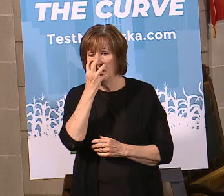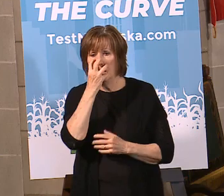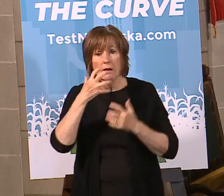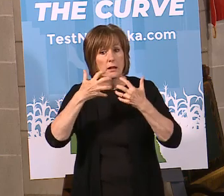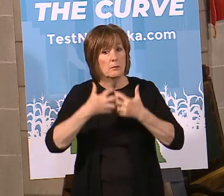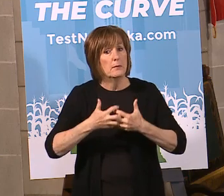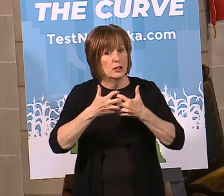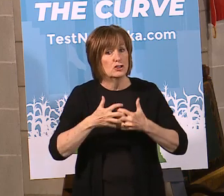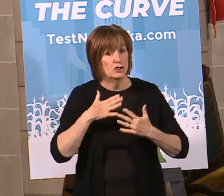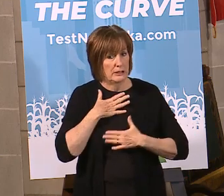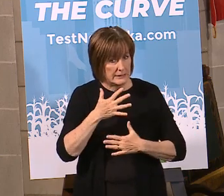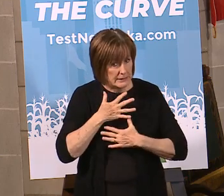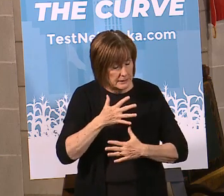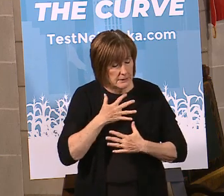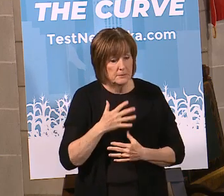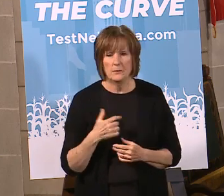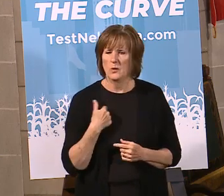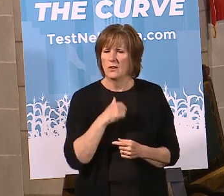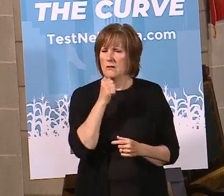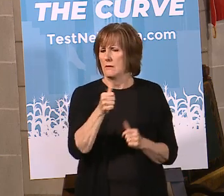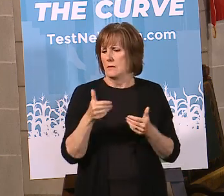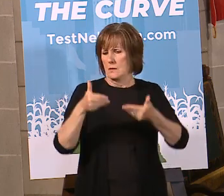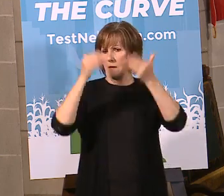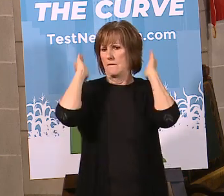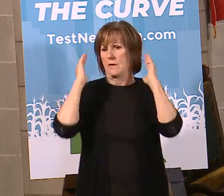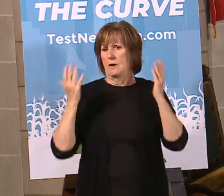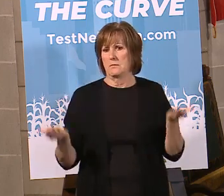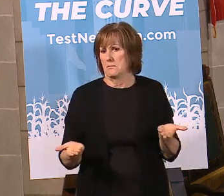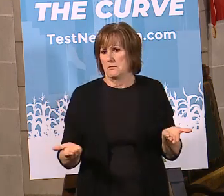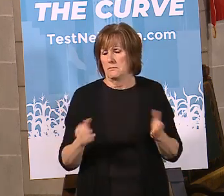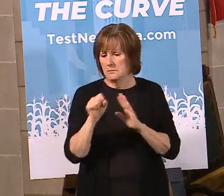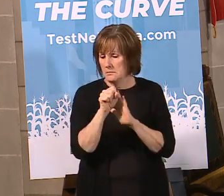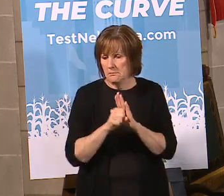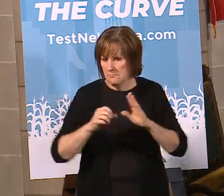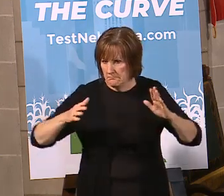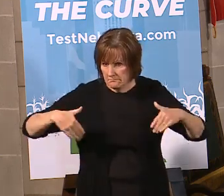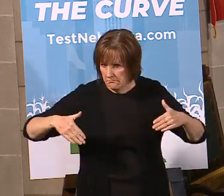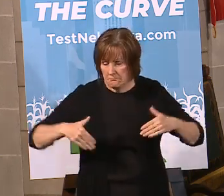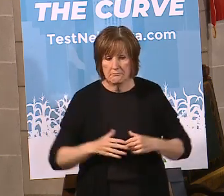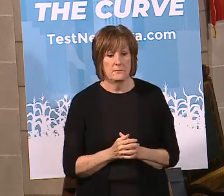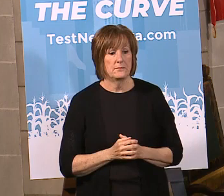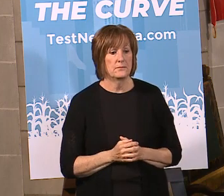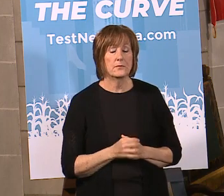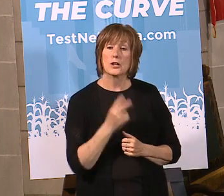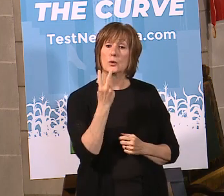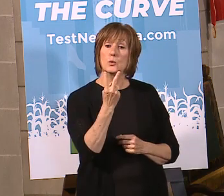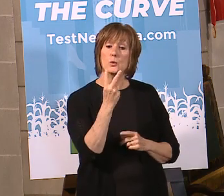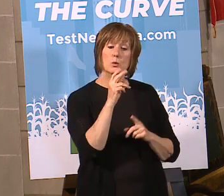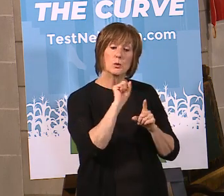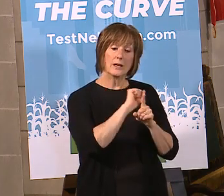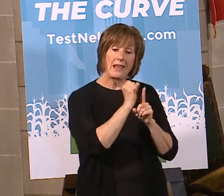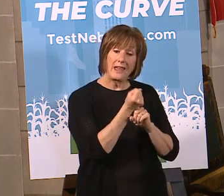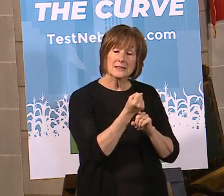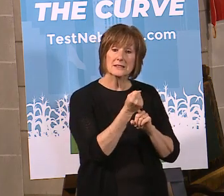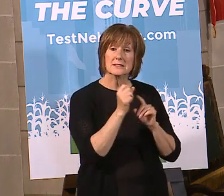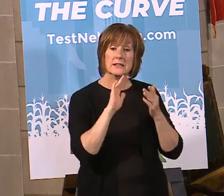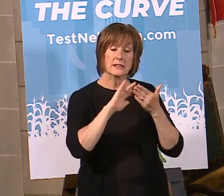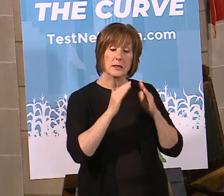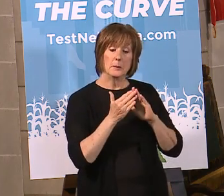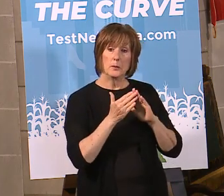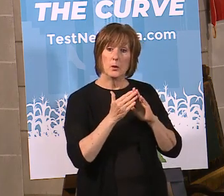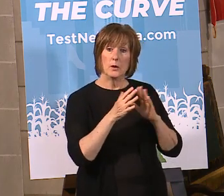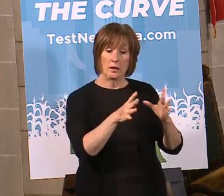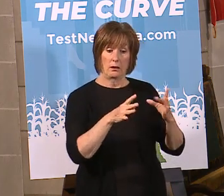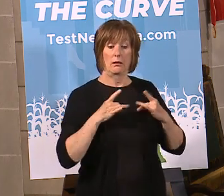you know, overwhelmed the health care system here in the state of Nebraska. And the two cases of community spread that Rob is talking